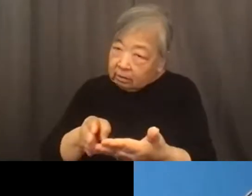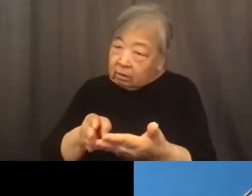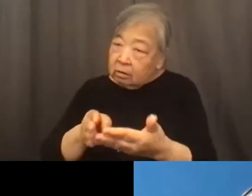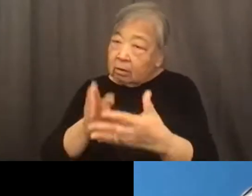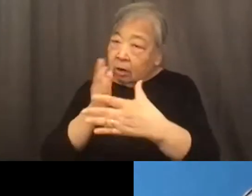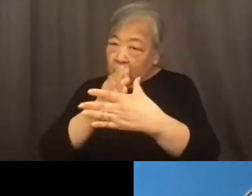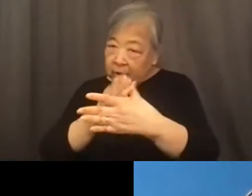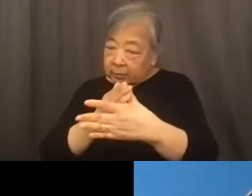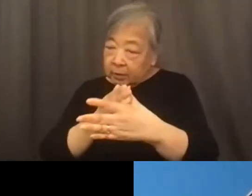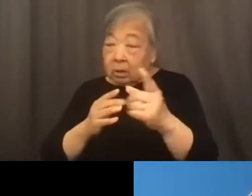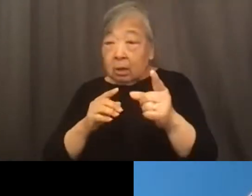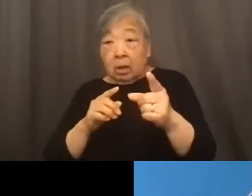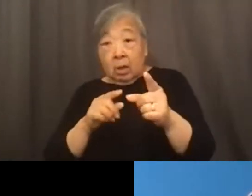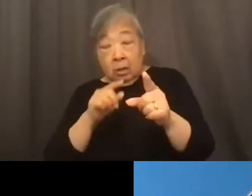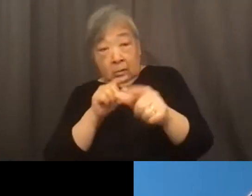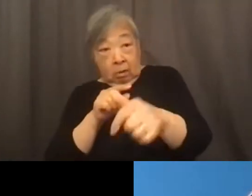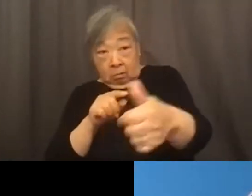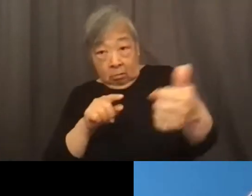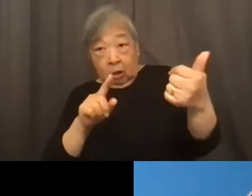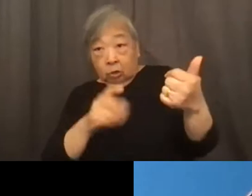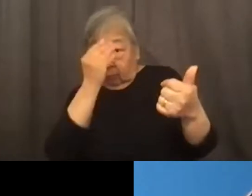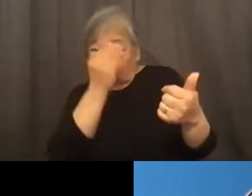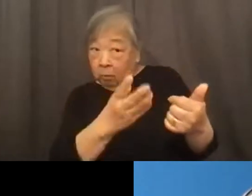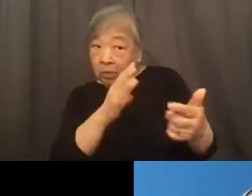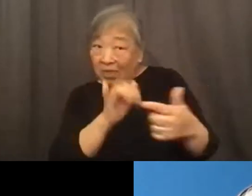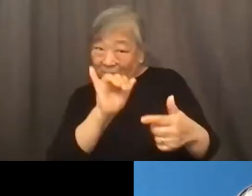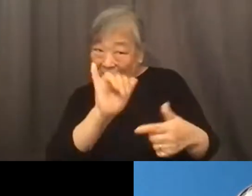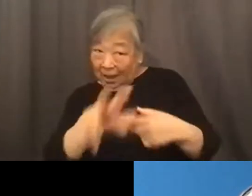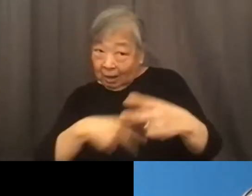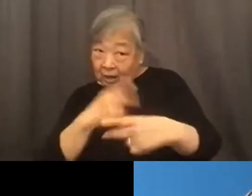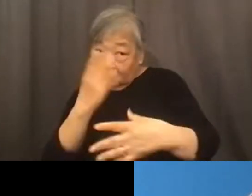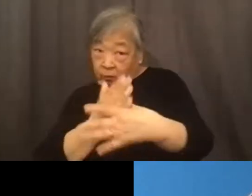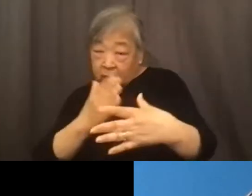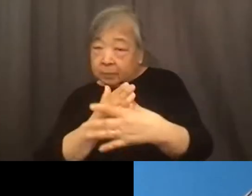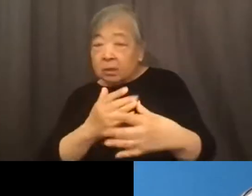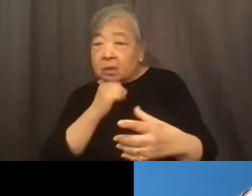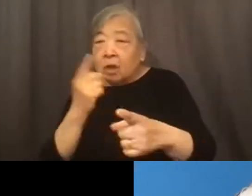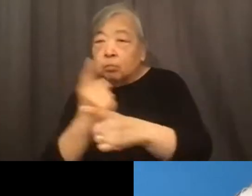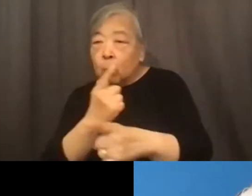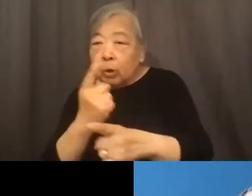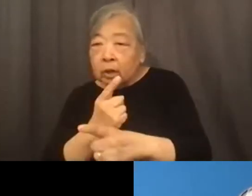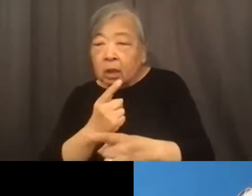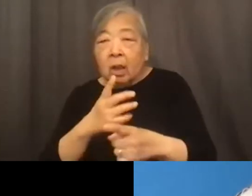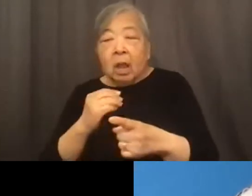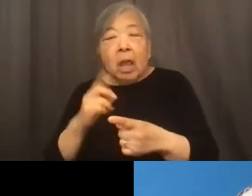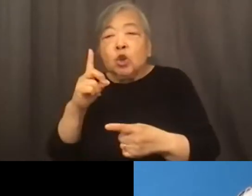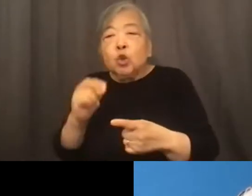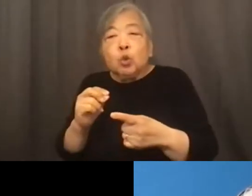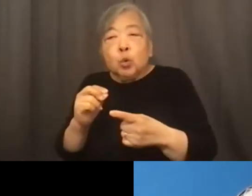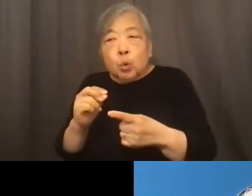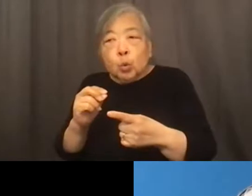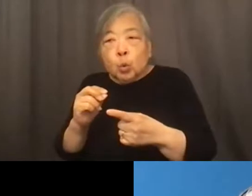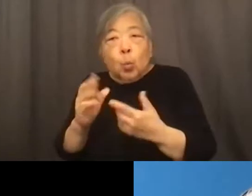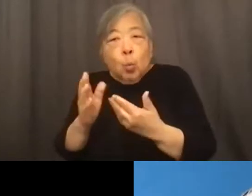really advise the other tenants that harassment of that kind is not appropriate and take whatever steps are within their